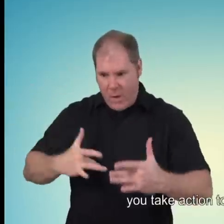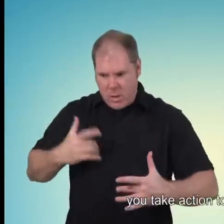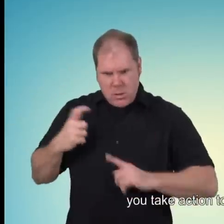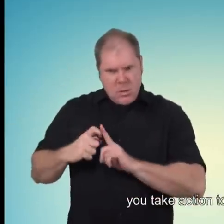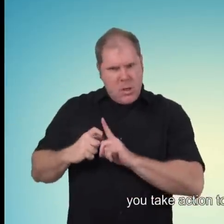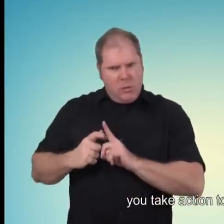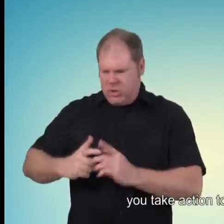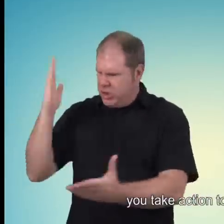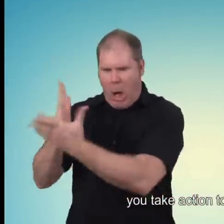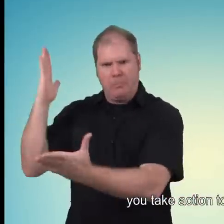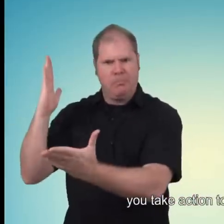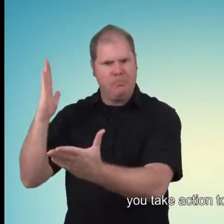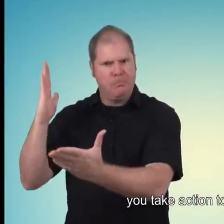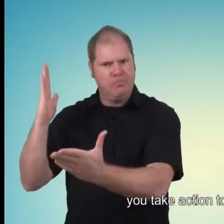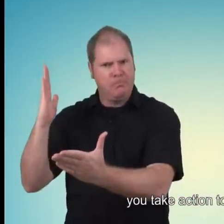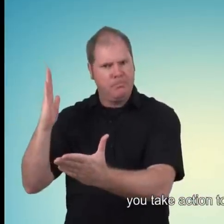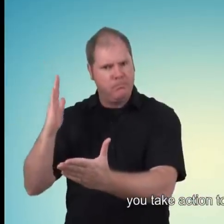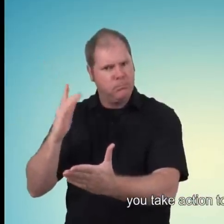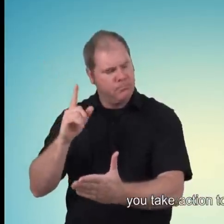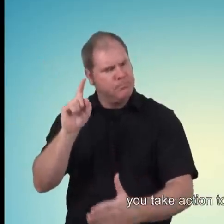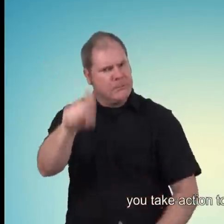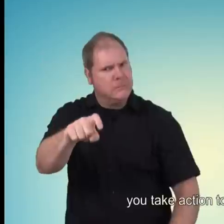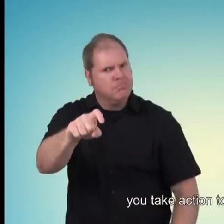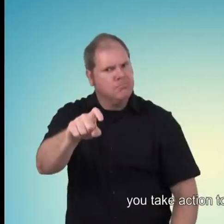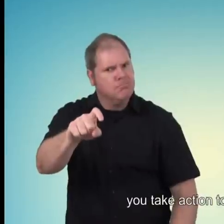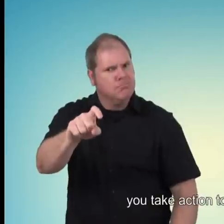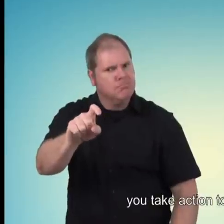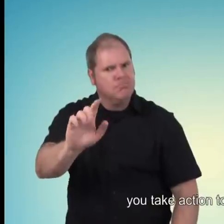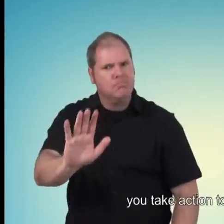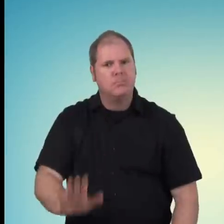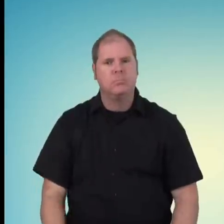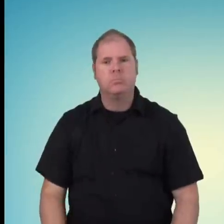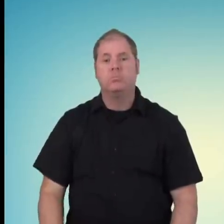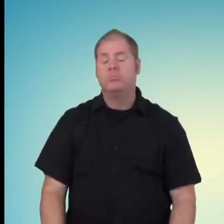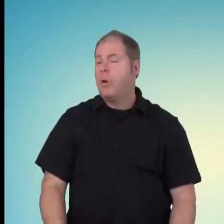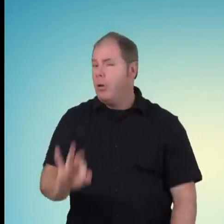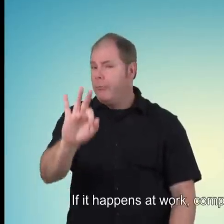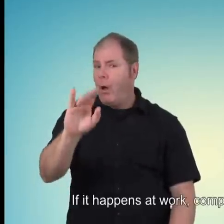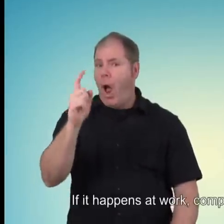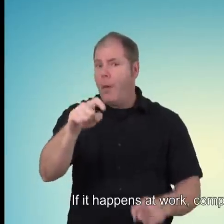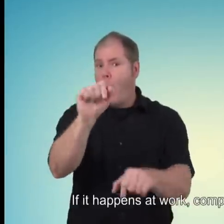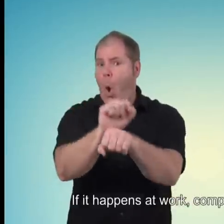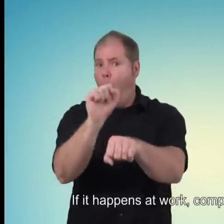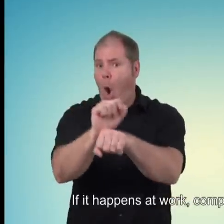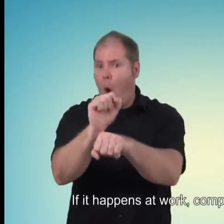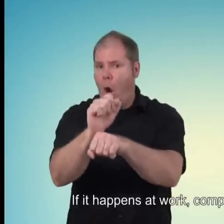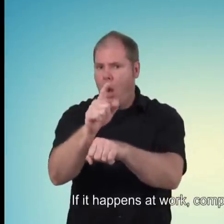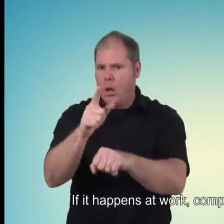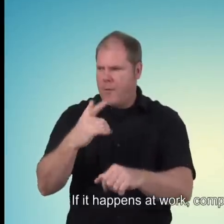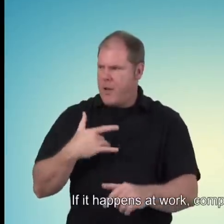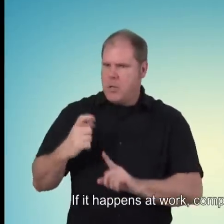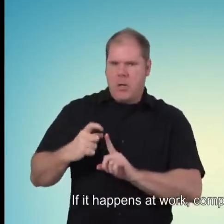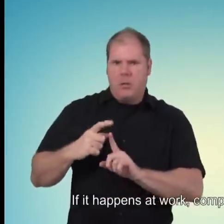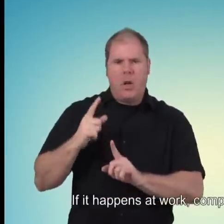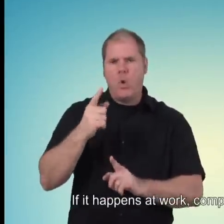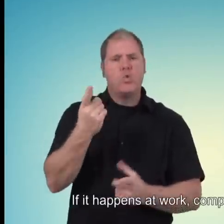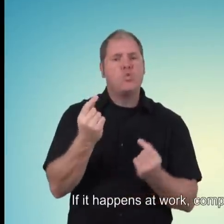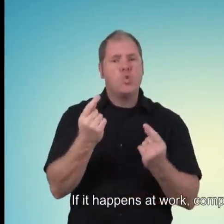If it happens at work, complain to the person who is responsible for the workplace anti-harassment